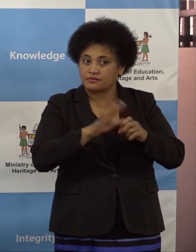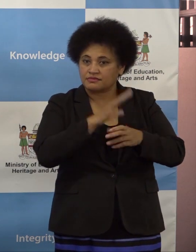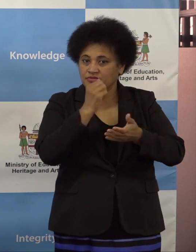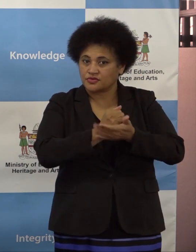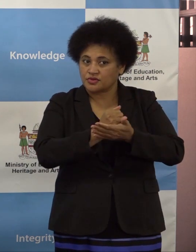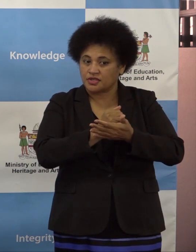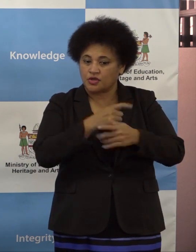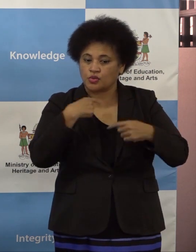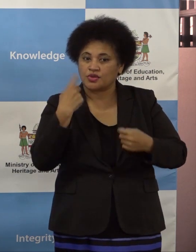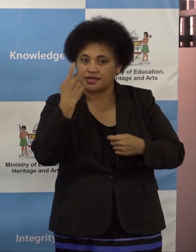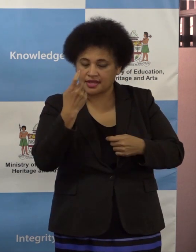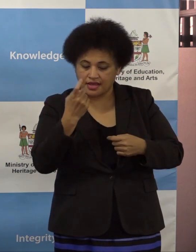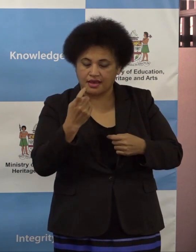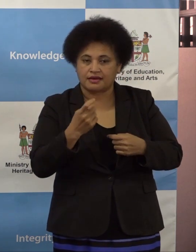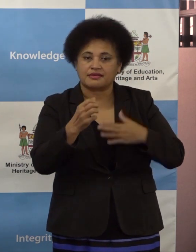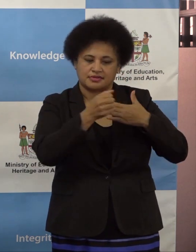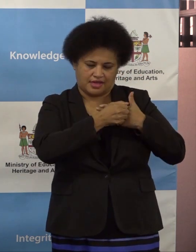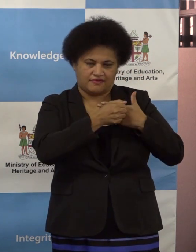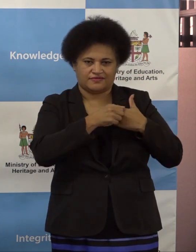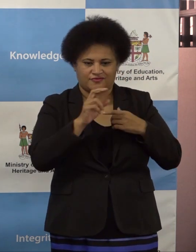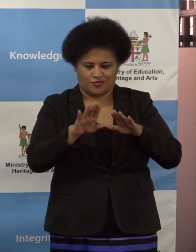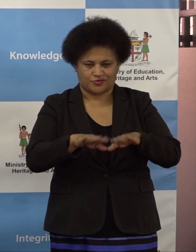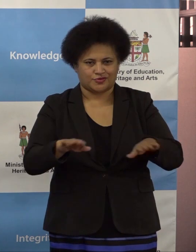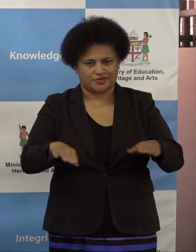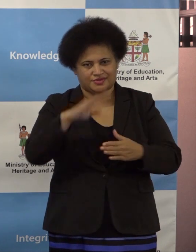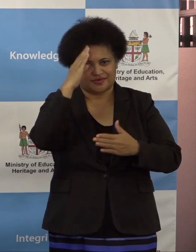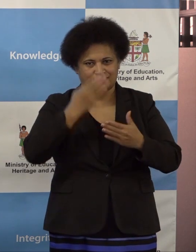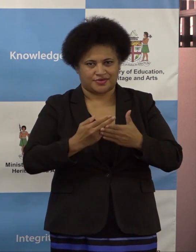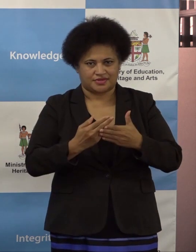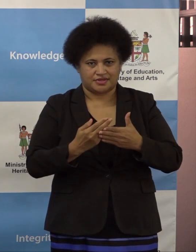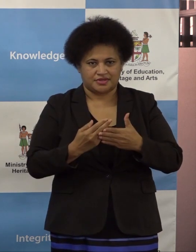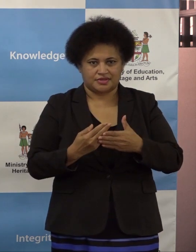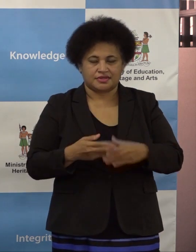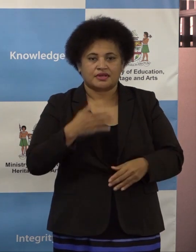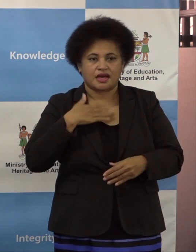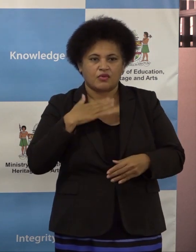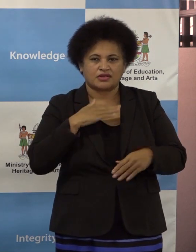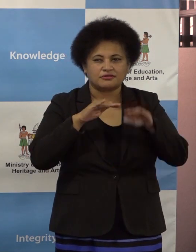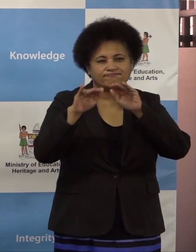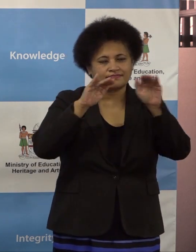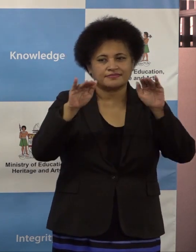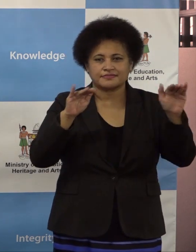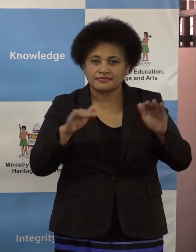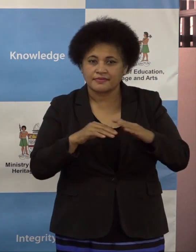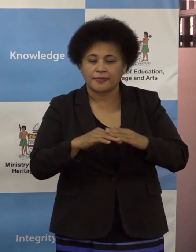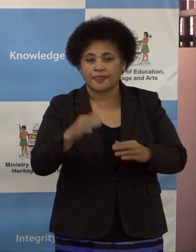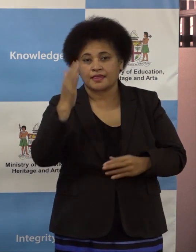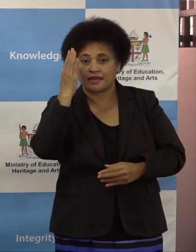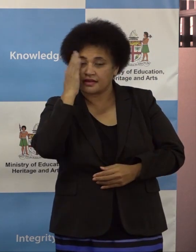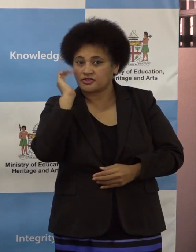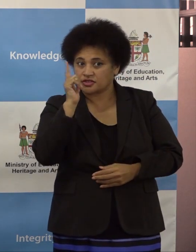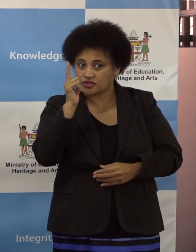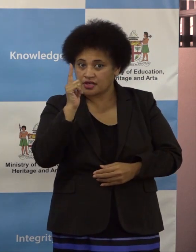for in the safest way. I urge all our head of school, teachers, parents and guardians